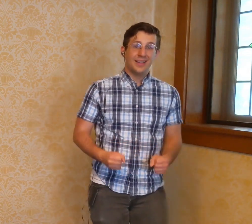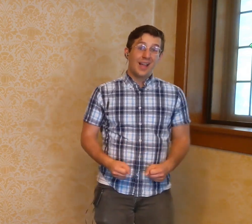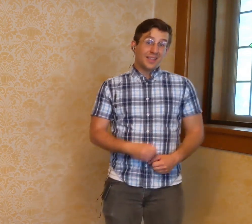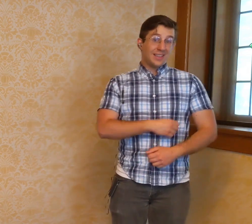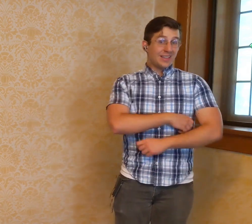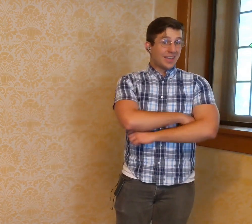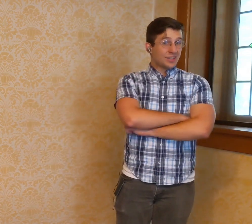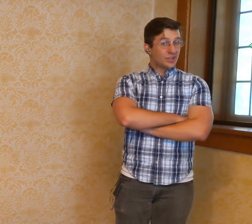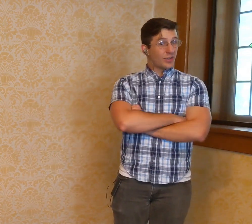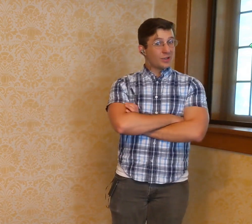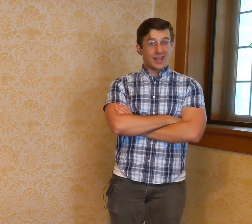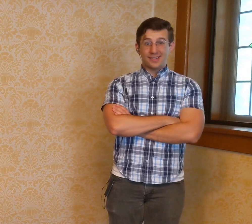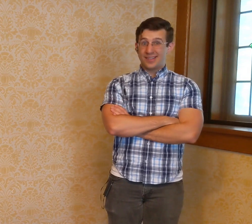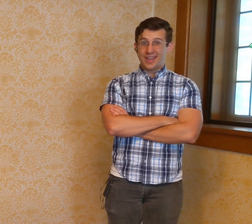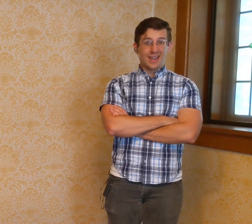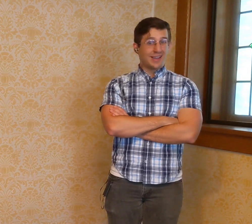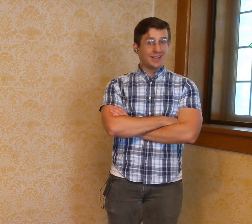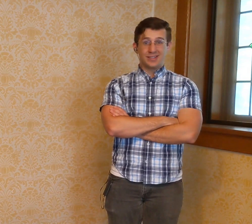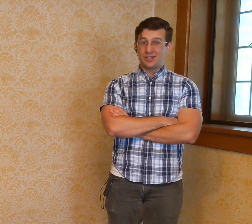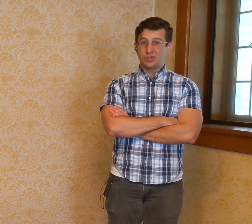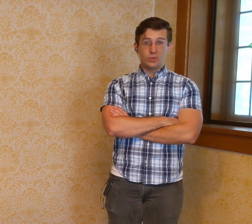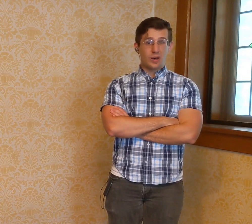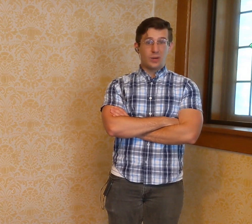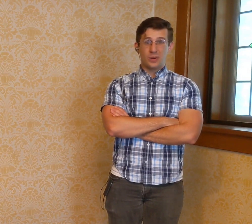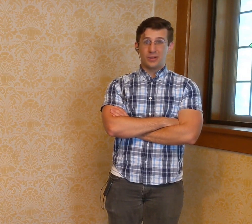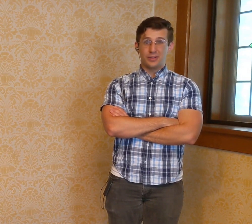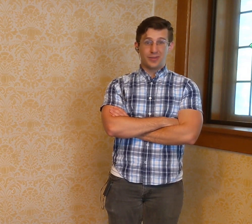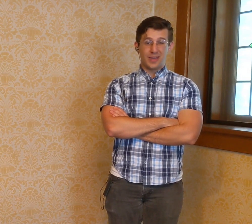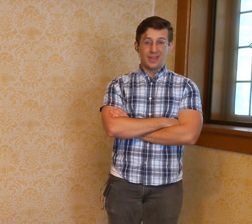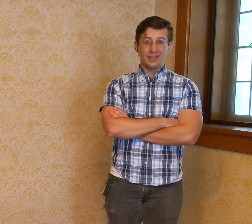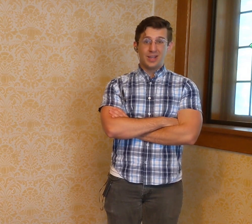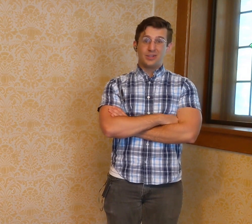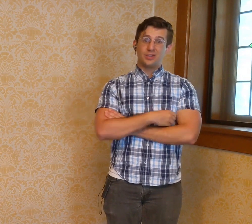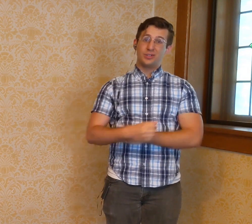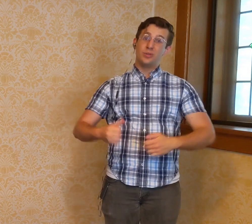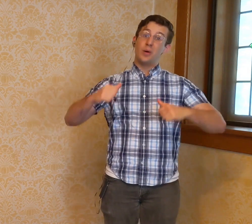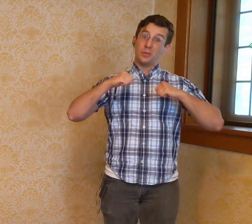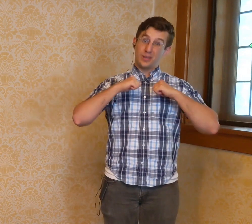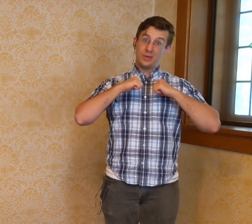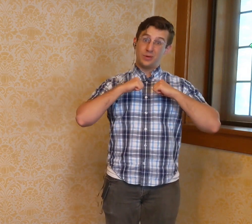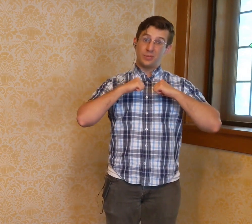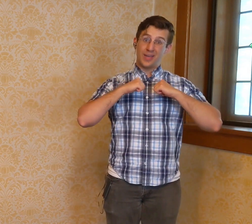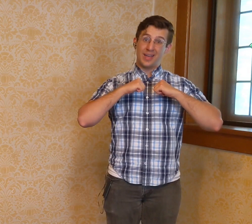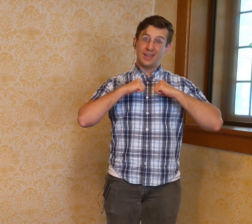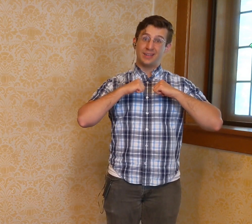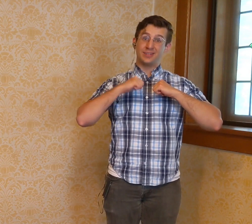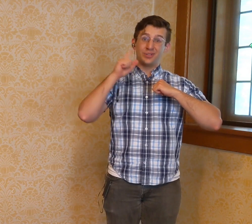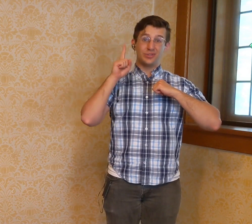The angels are not sent into our world of pain, to do what we were meant to